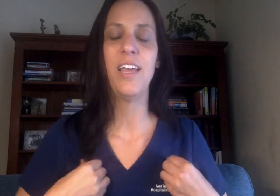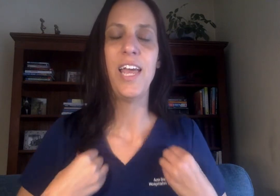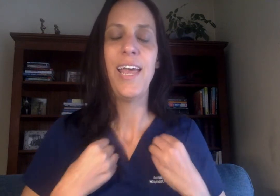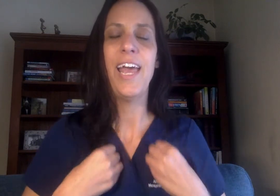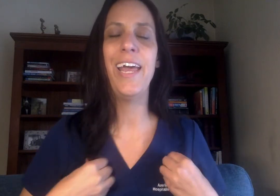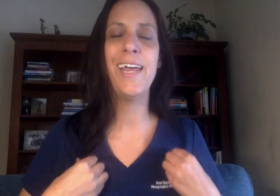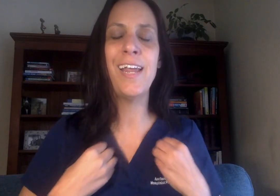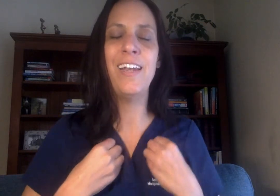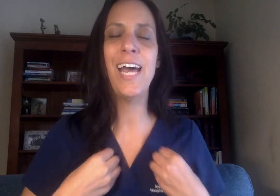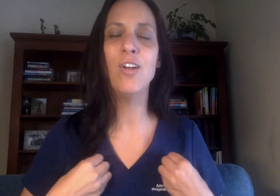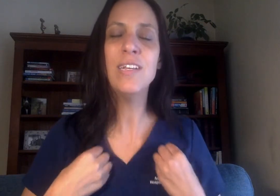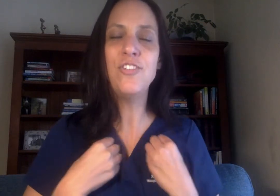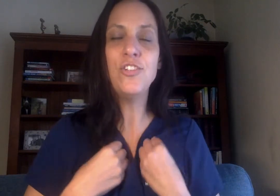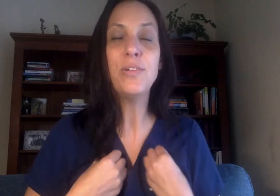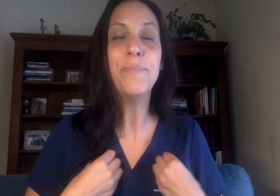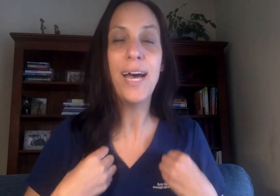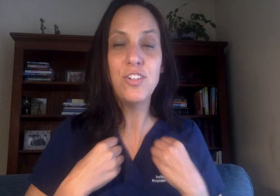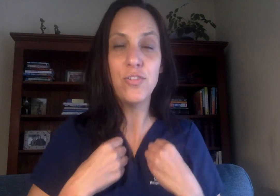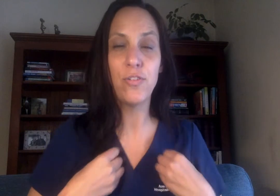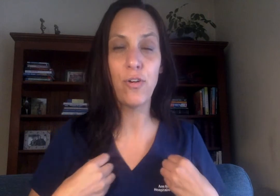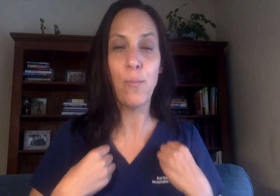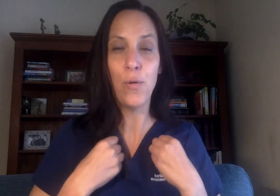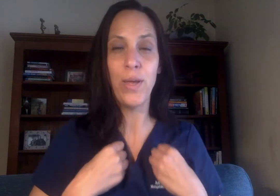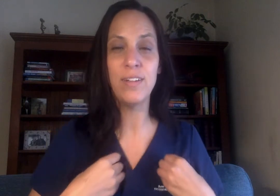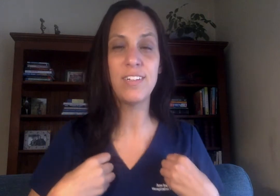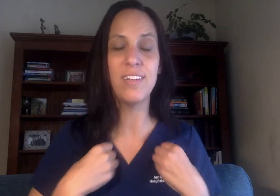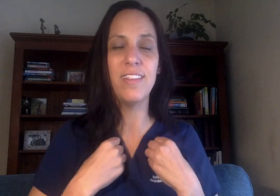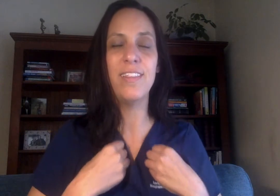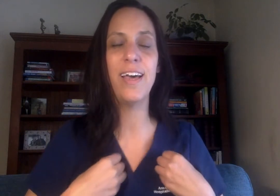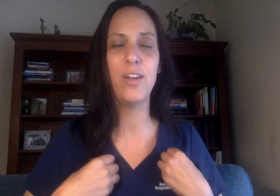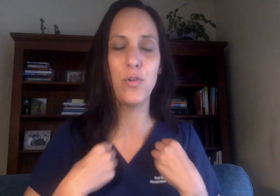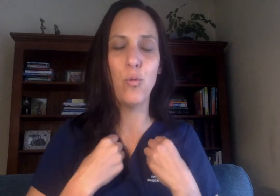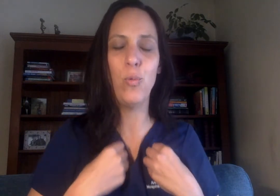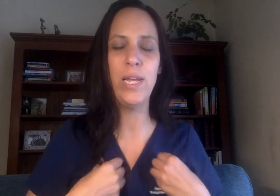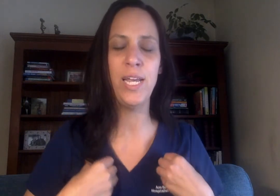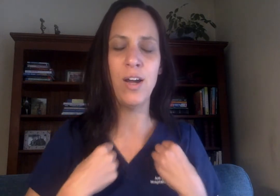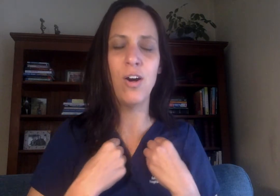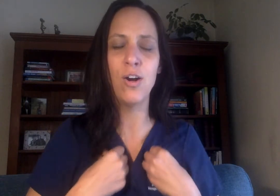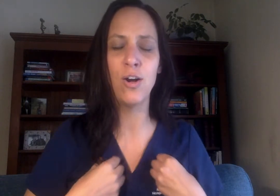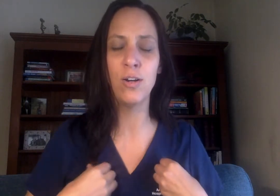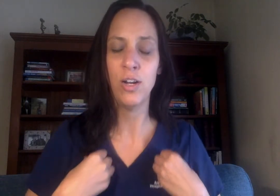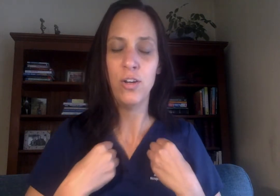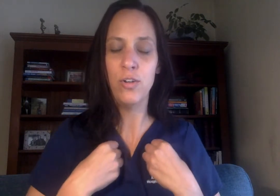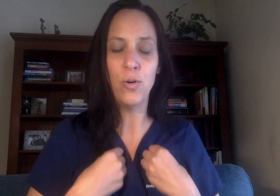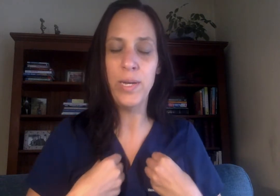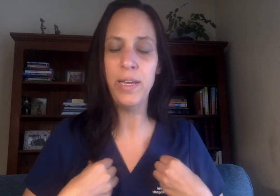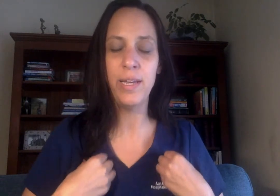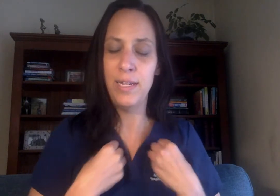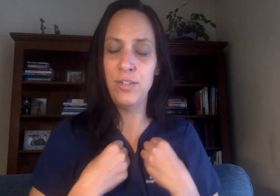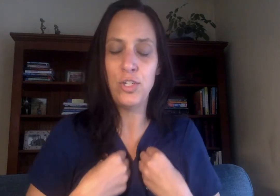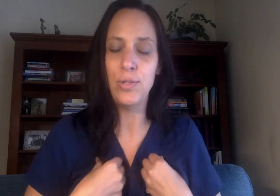And now let's just imagine for a moment that we are going into